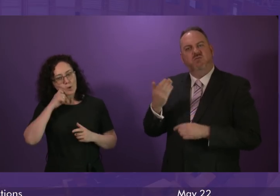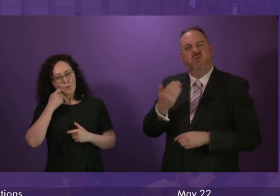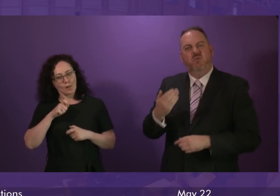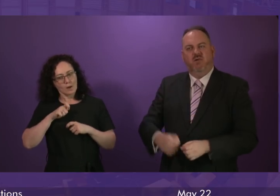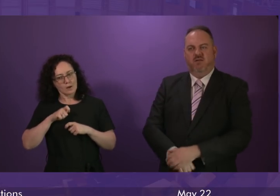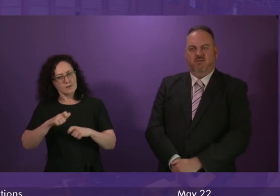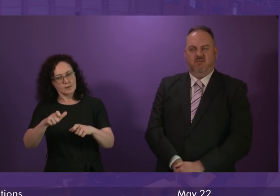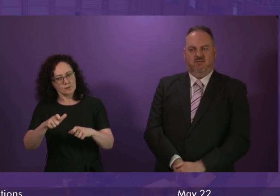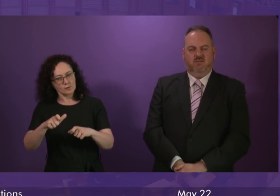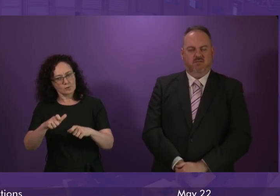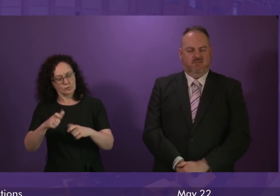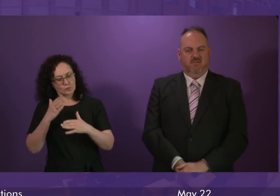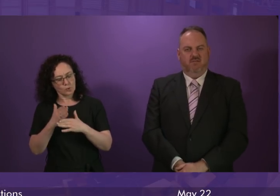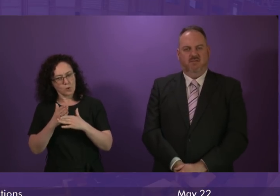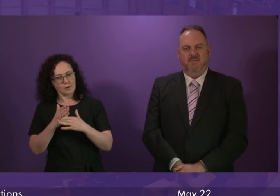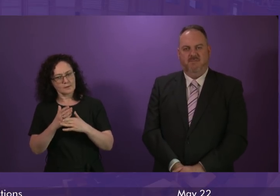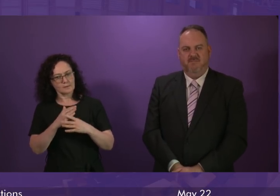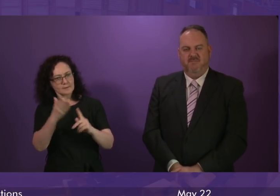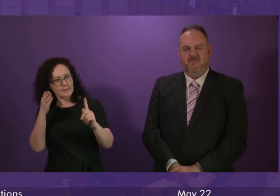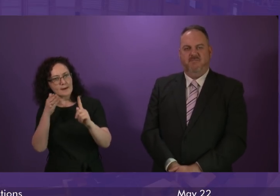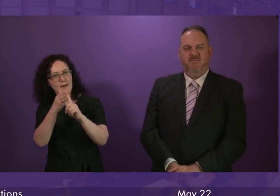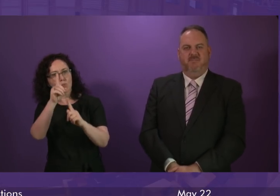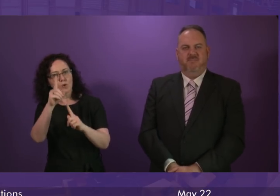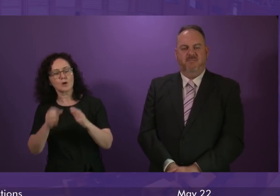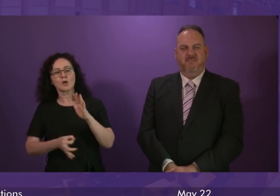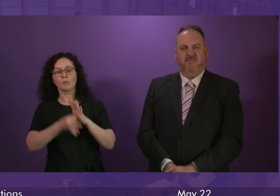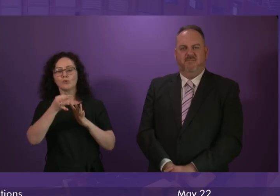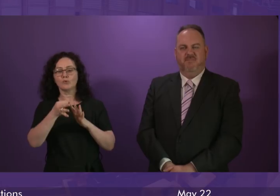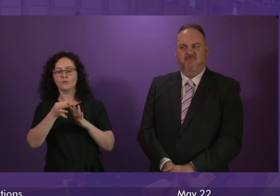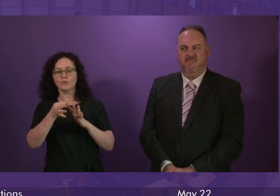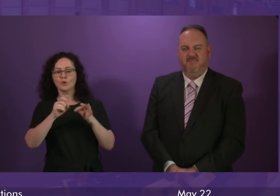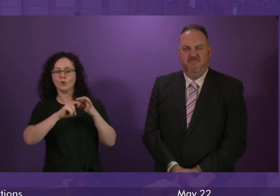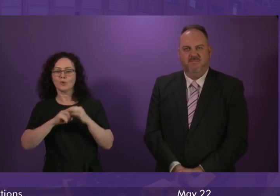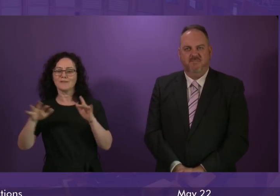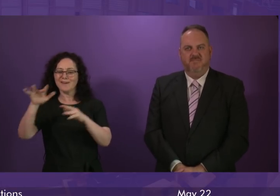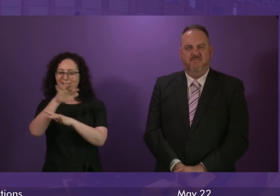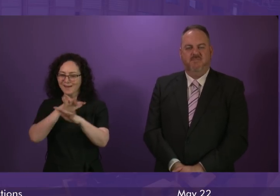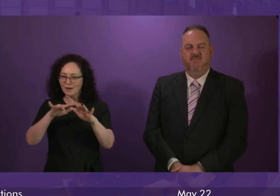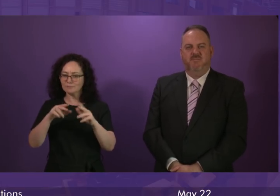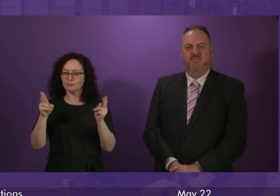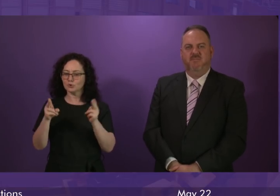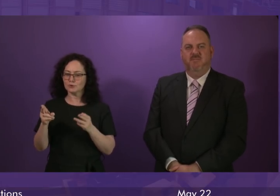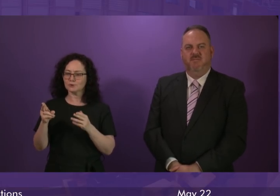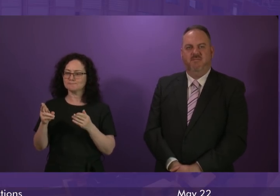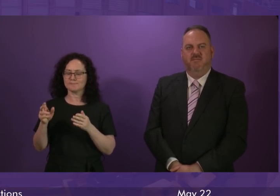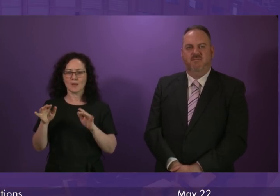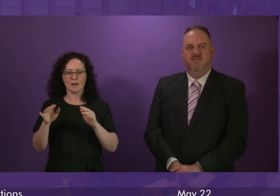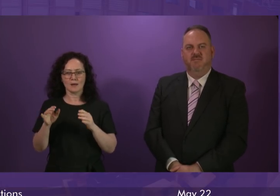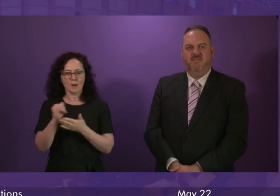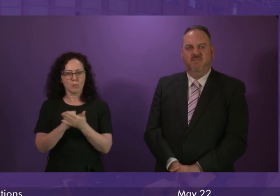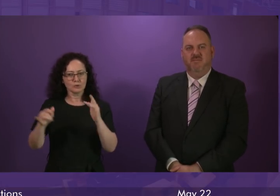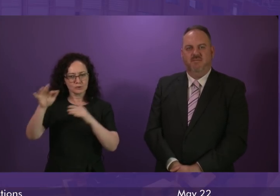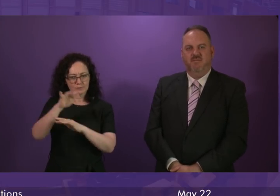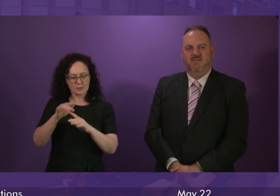to take action to improve air quality through supporting councils with low-emission zones, encouraging people to walk or to cycle